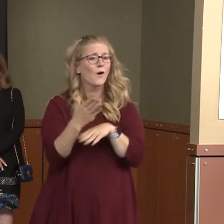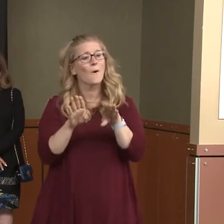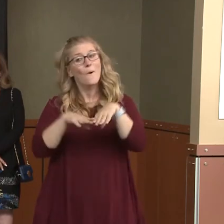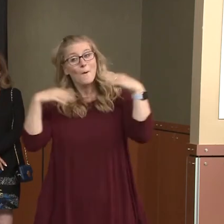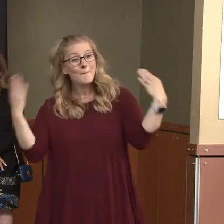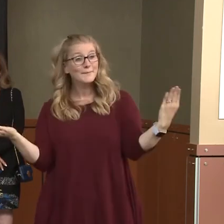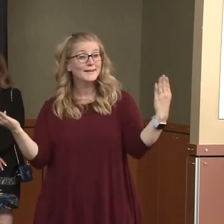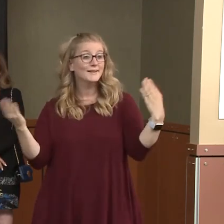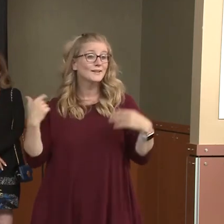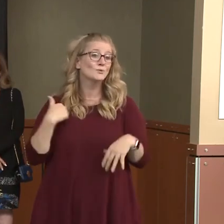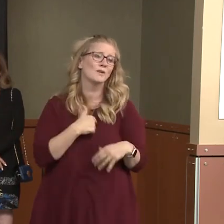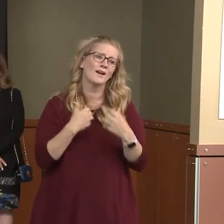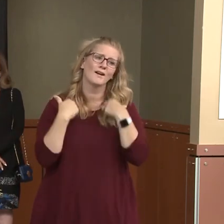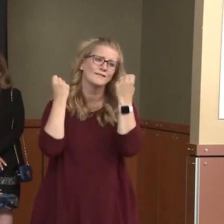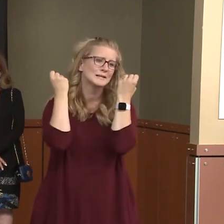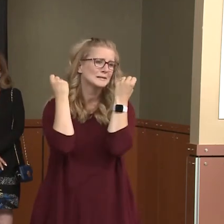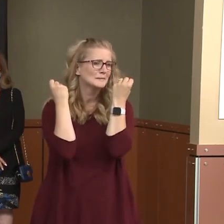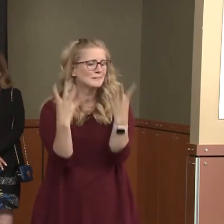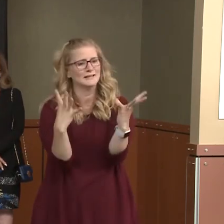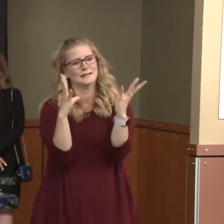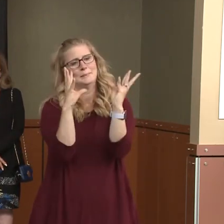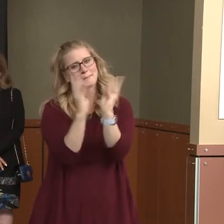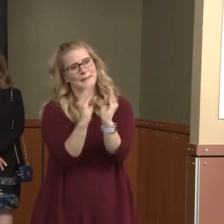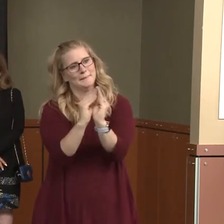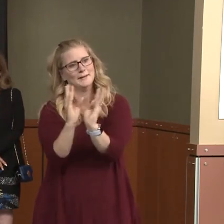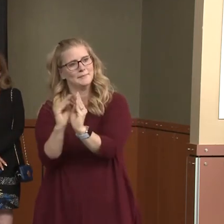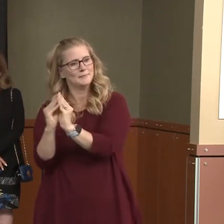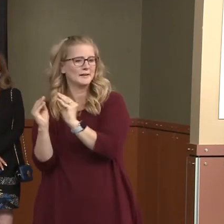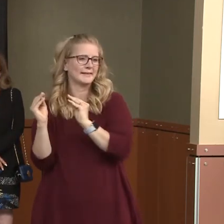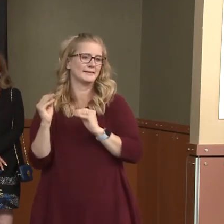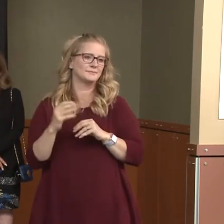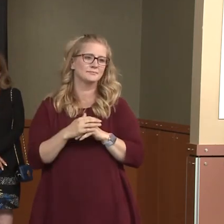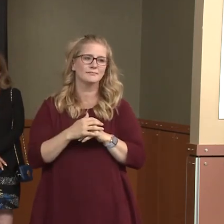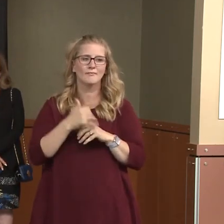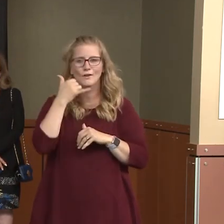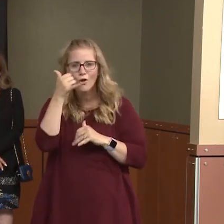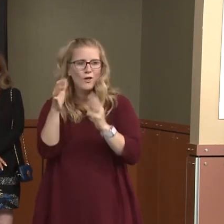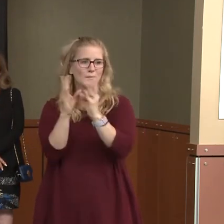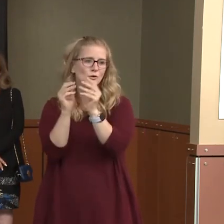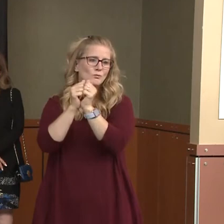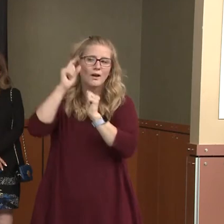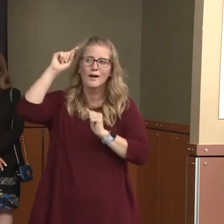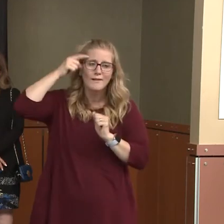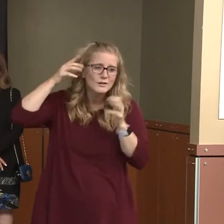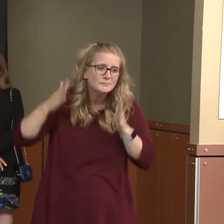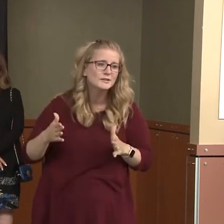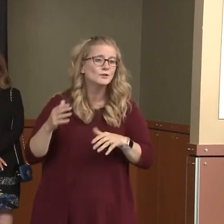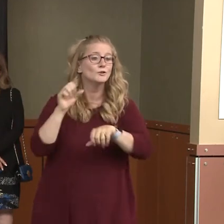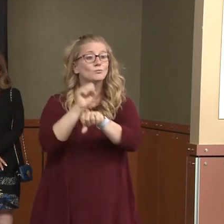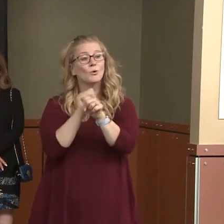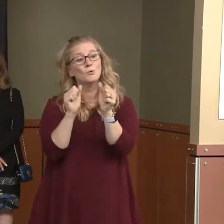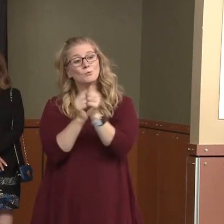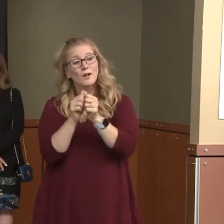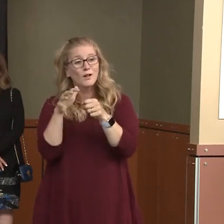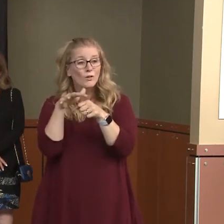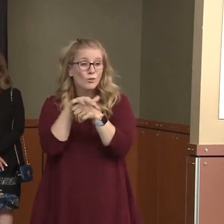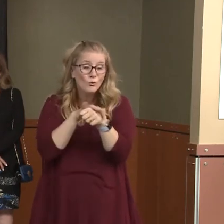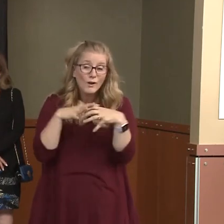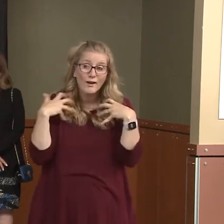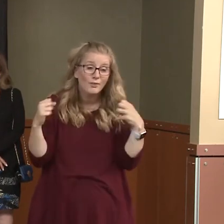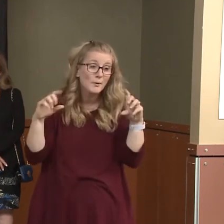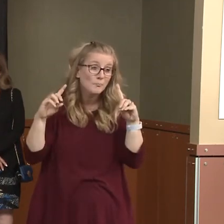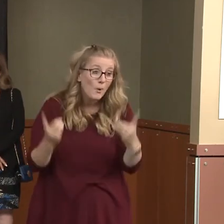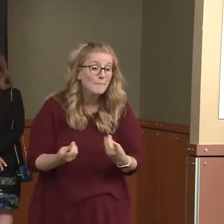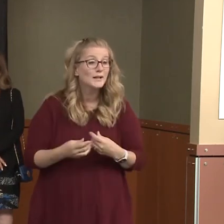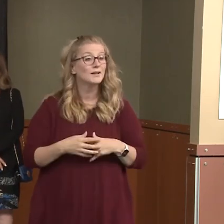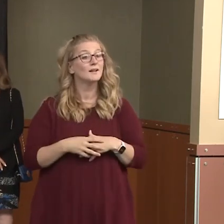multiple conference calls with the governor's office, with the Department of Health, working along our partners in the, the local health district to do nothing but open